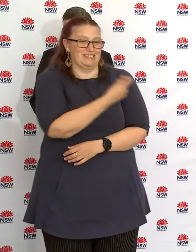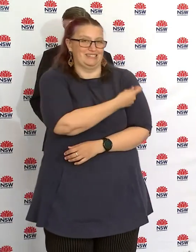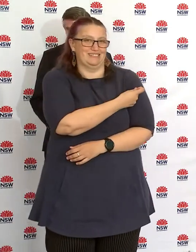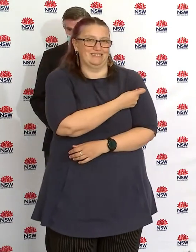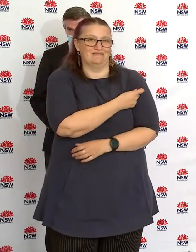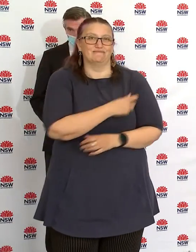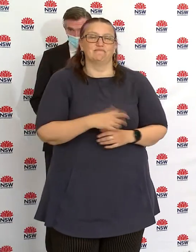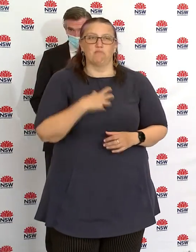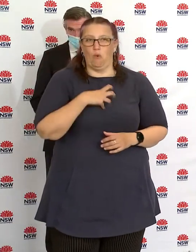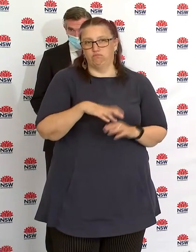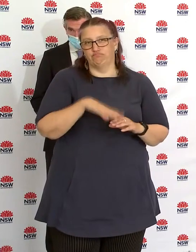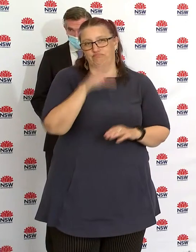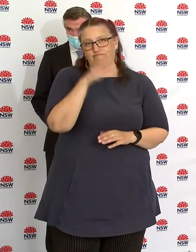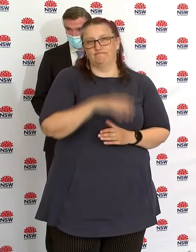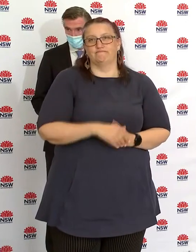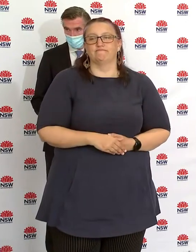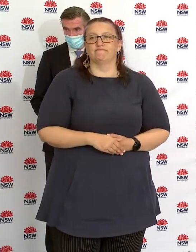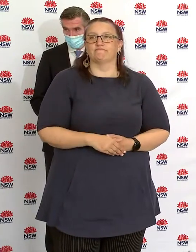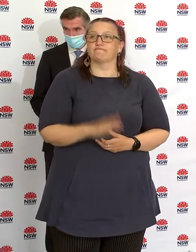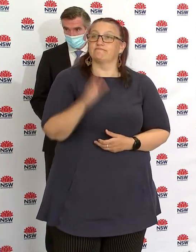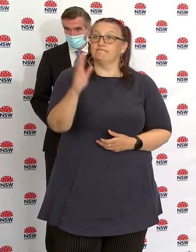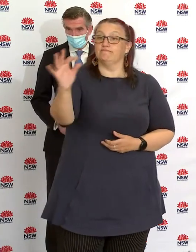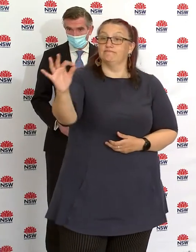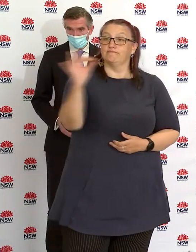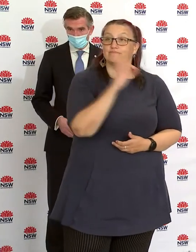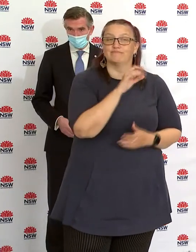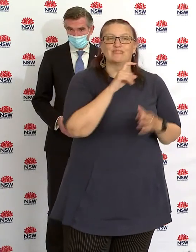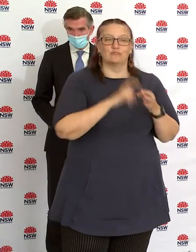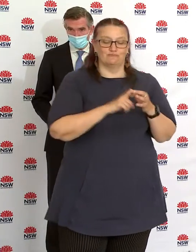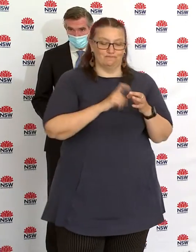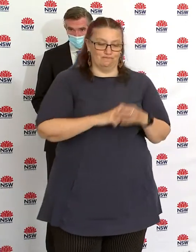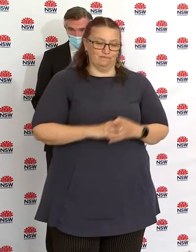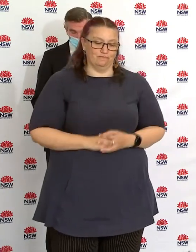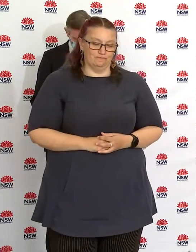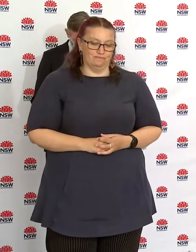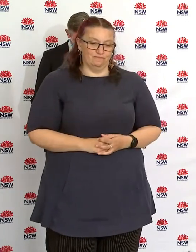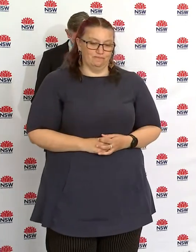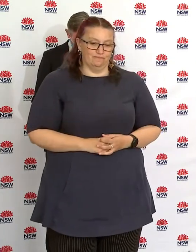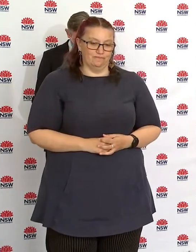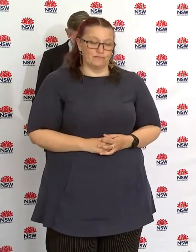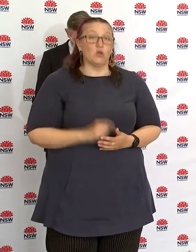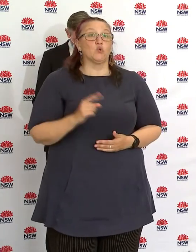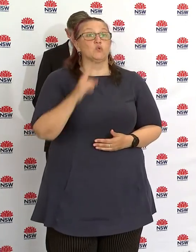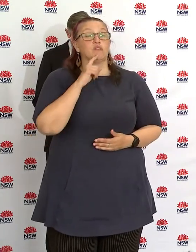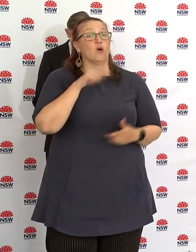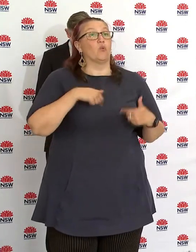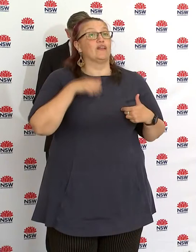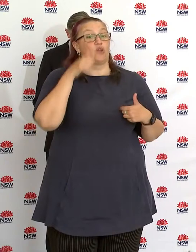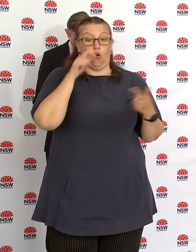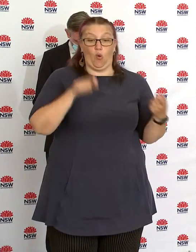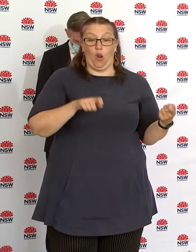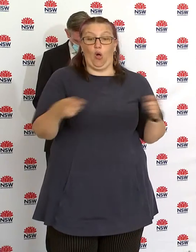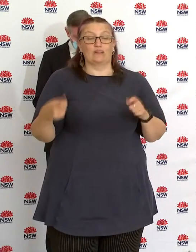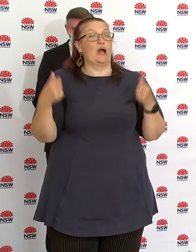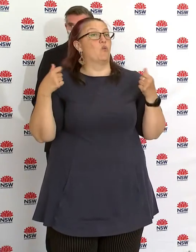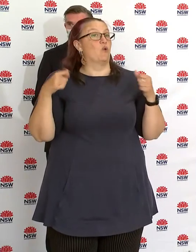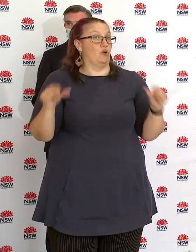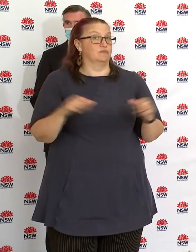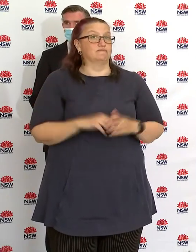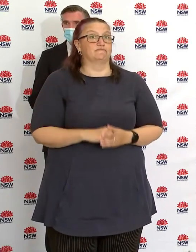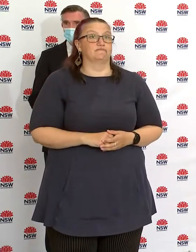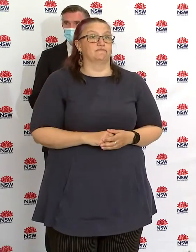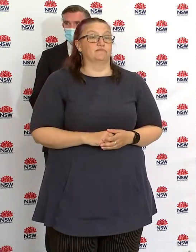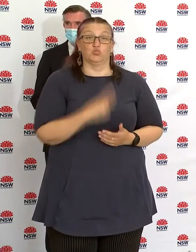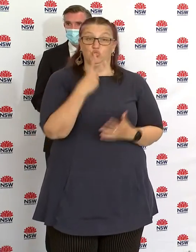You've said, and Dr Chant has said again today, that we know lockdowns work, but the first two weeks didn't work and nor did the second two week extension.